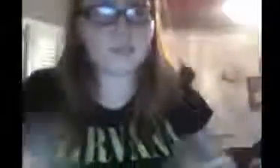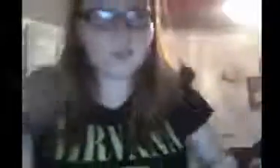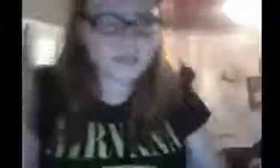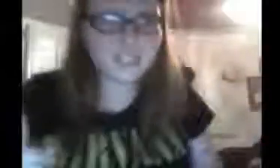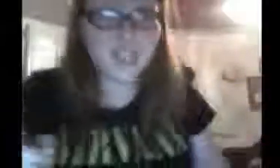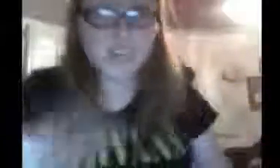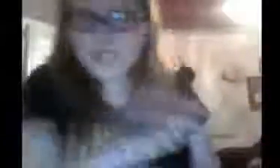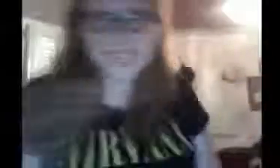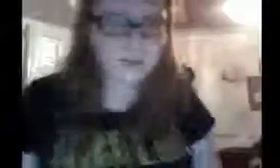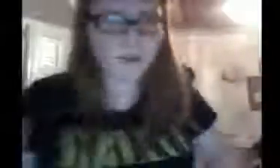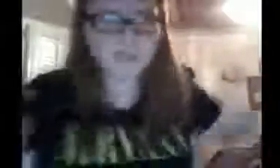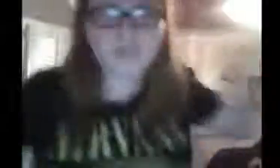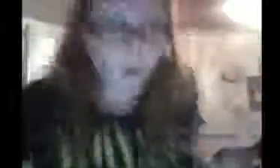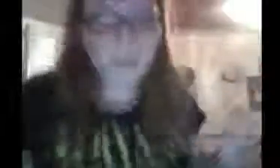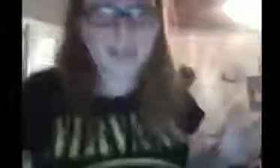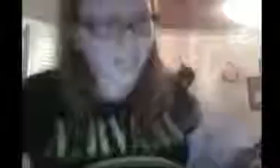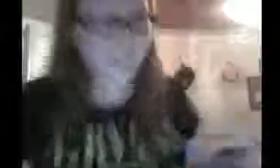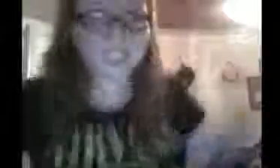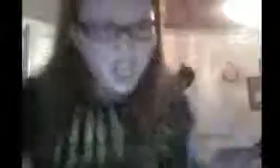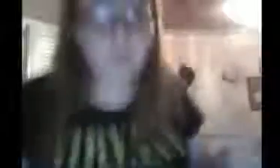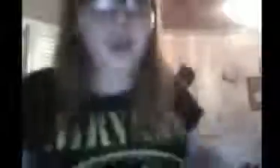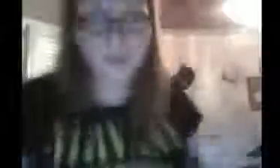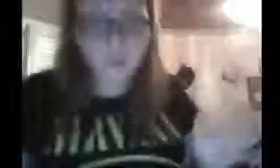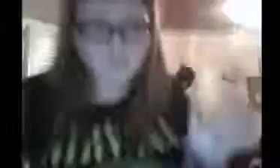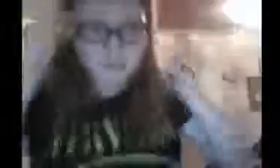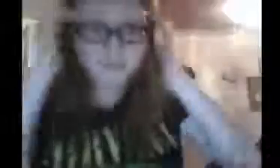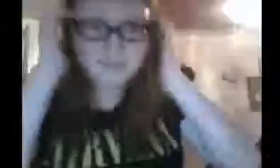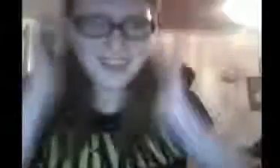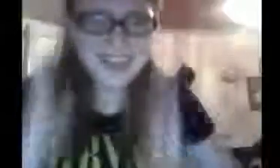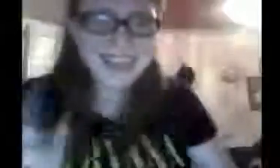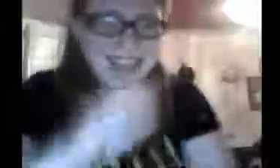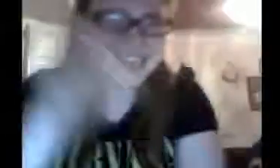Like, this is what you said tomorrow! Do it! Just do it! Okay.